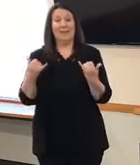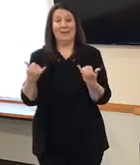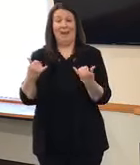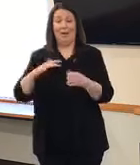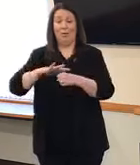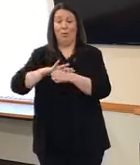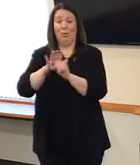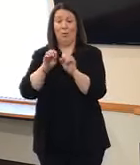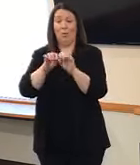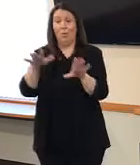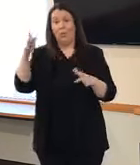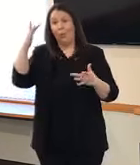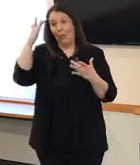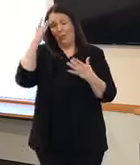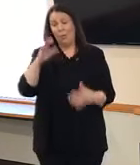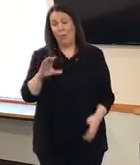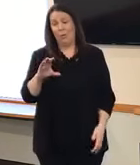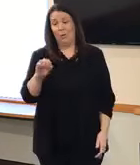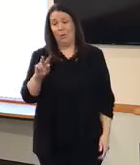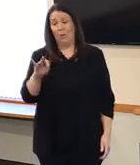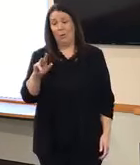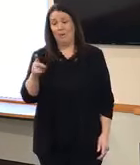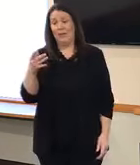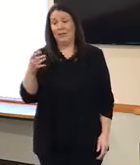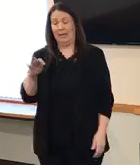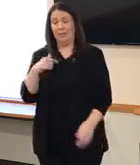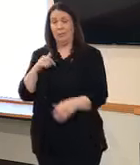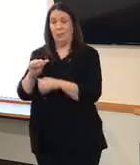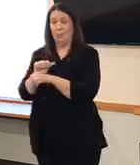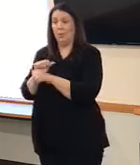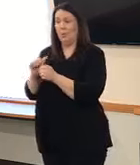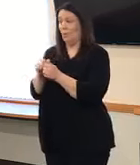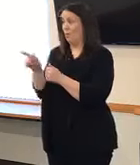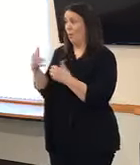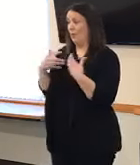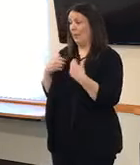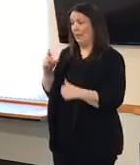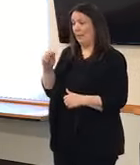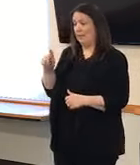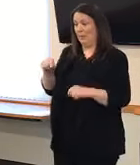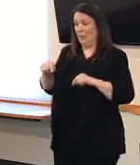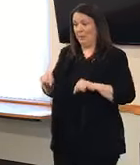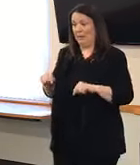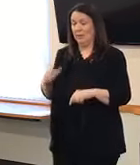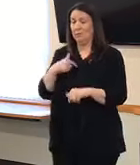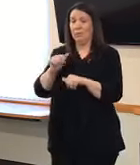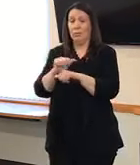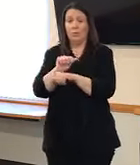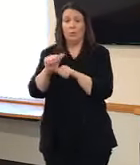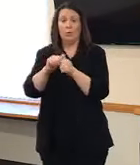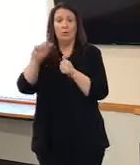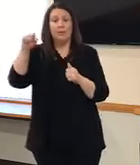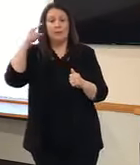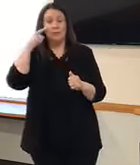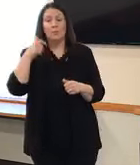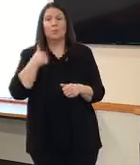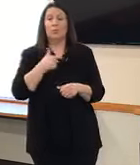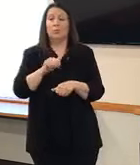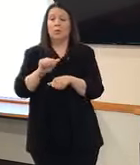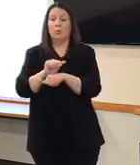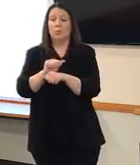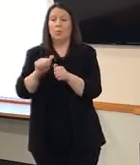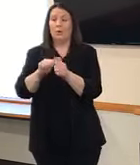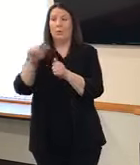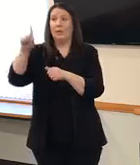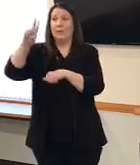we work very closely with the health department here, with the government, with our own national and